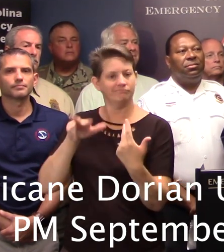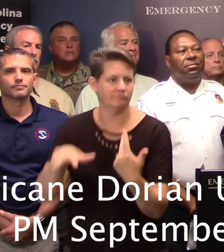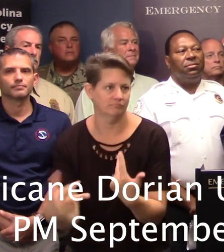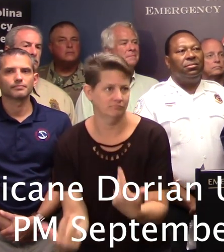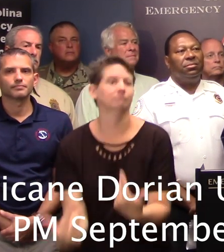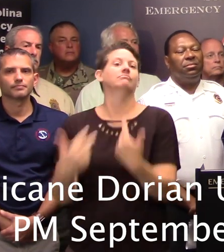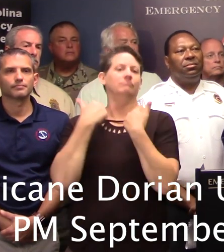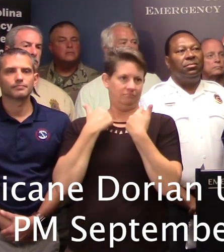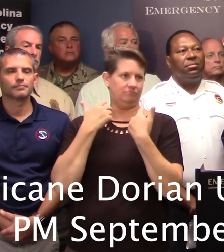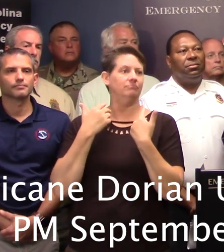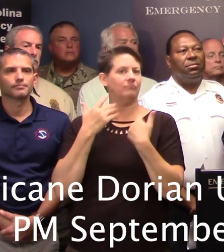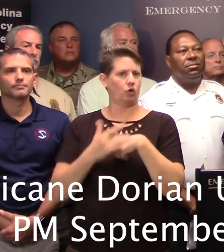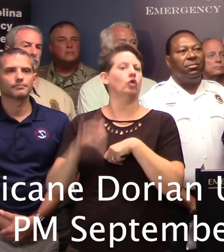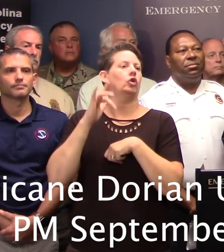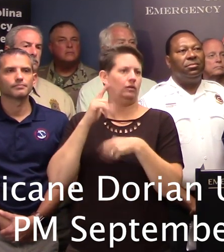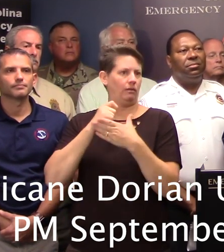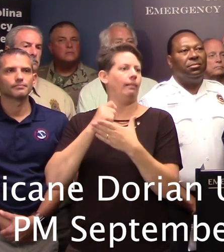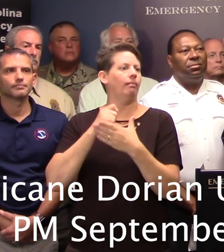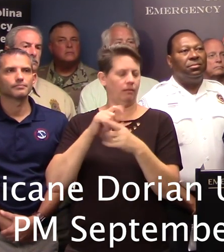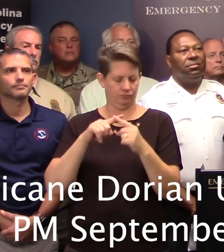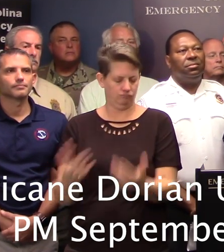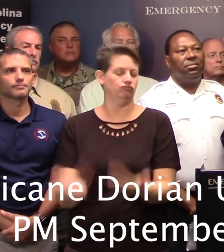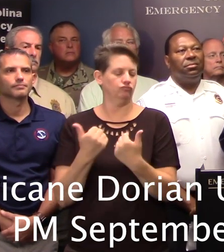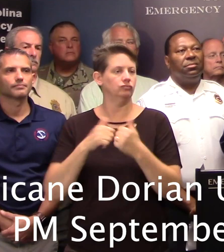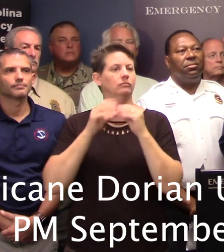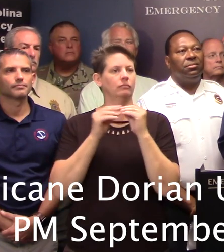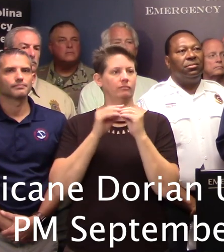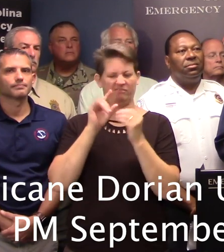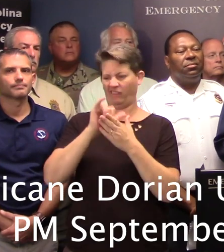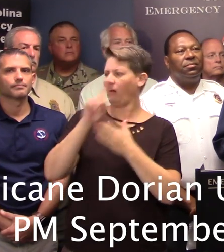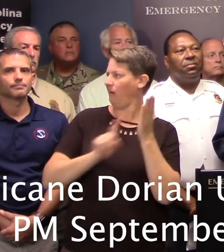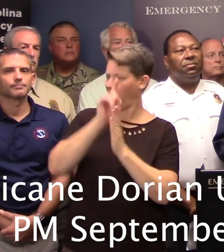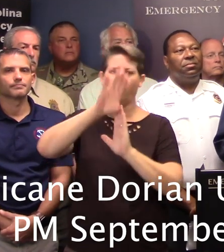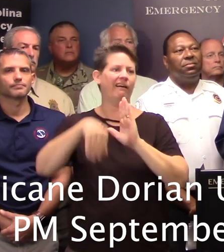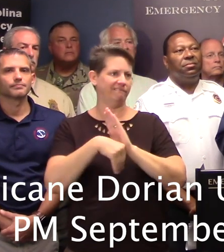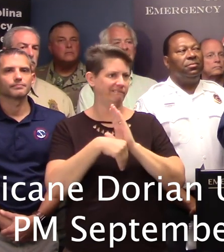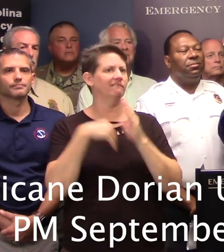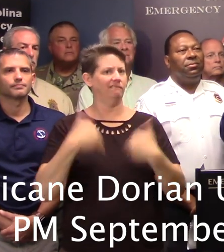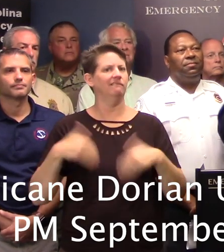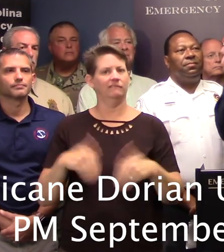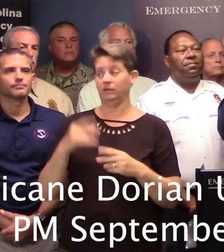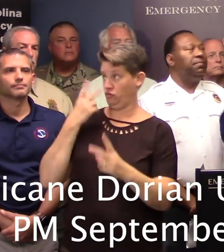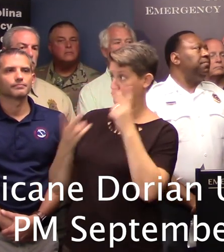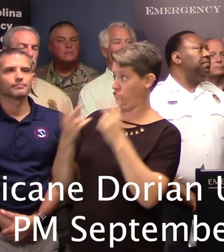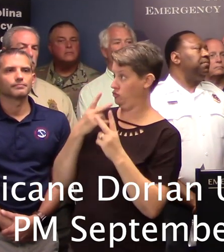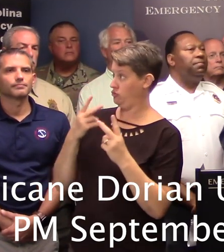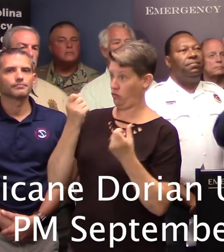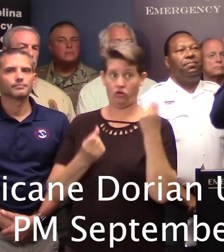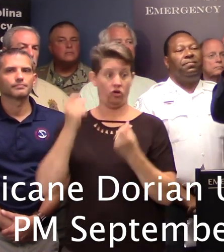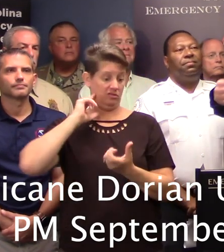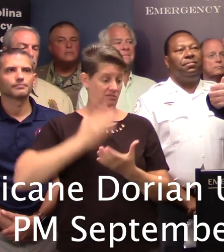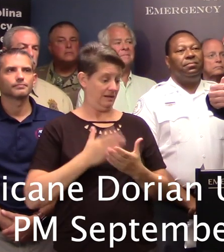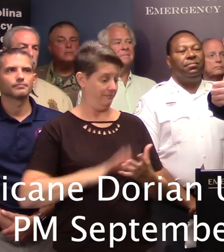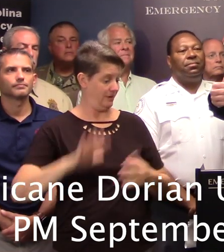Charleston coming towards Columbia and on up an hour and a half earlier than planned. And as you saw, the first cars were getting to